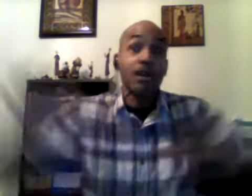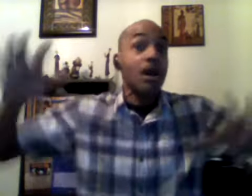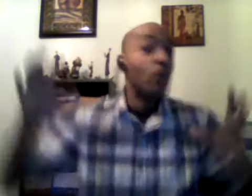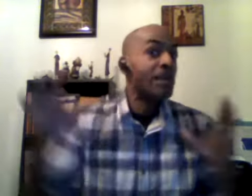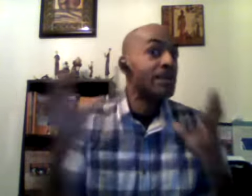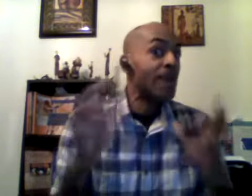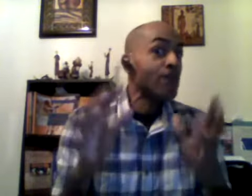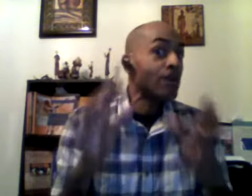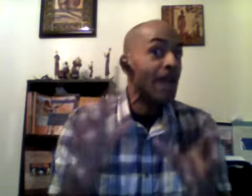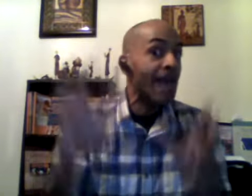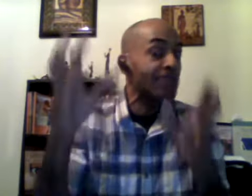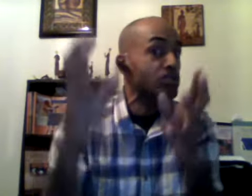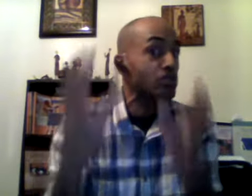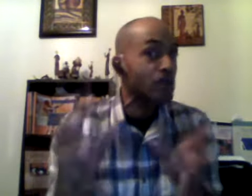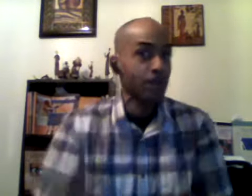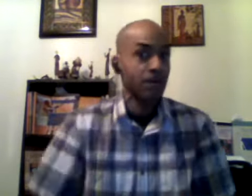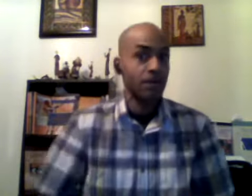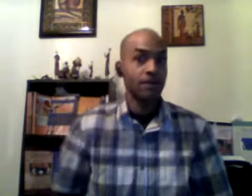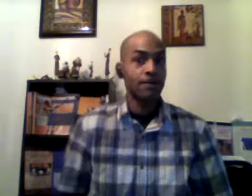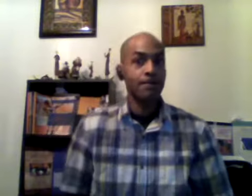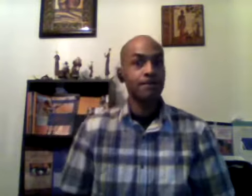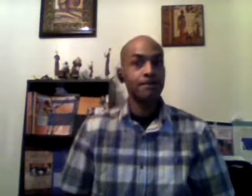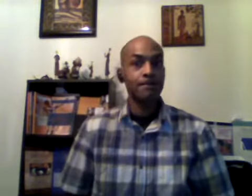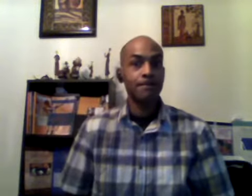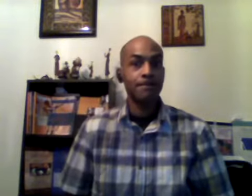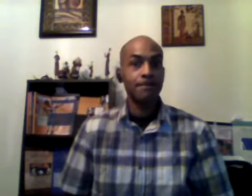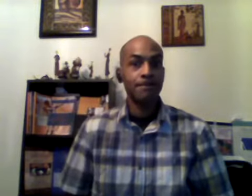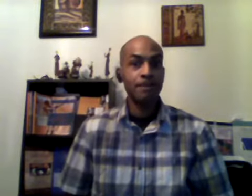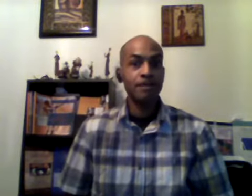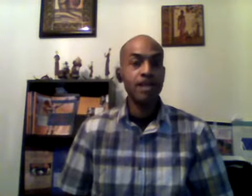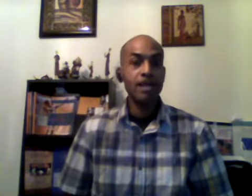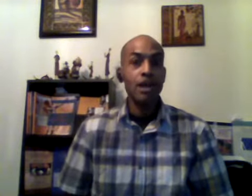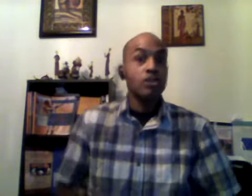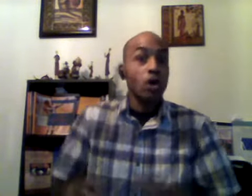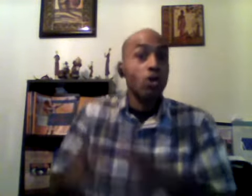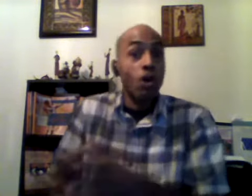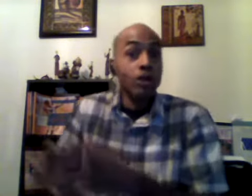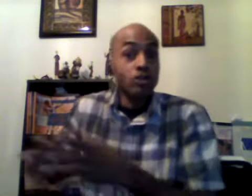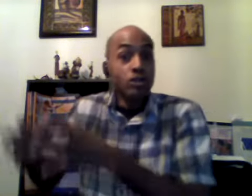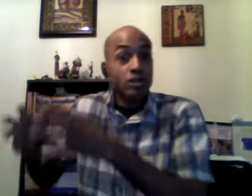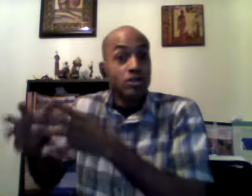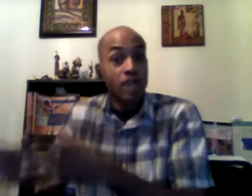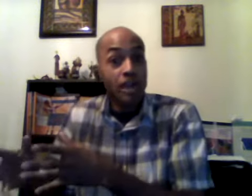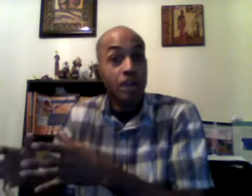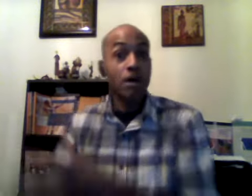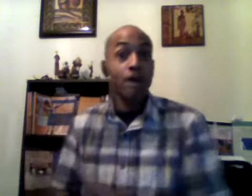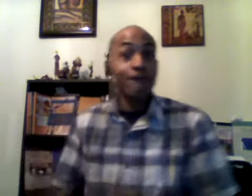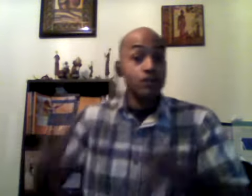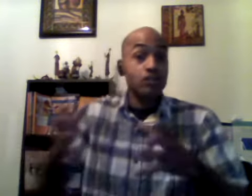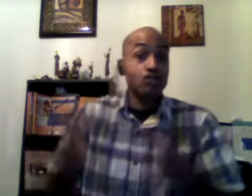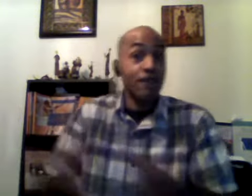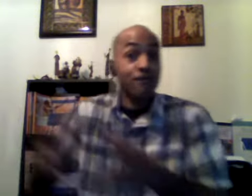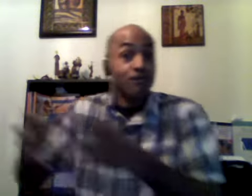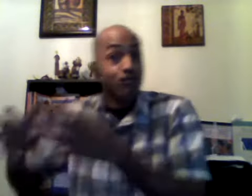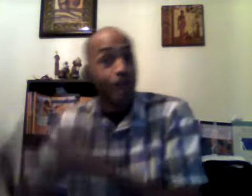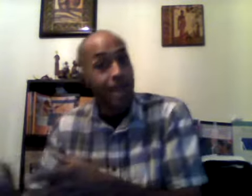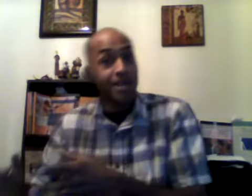we never lack strength see so going to the gym for strength training